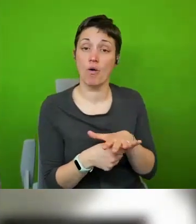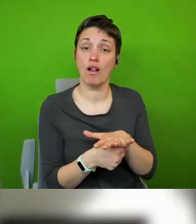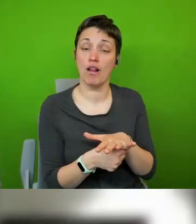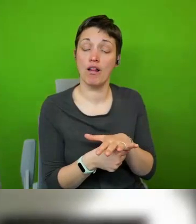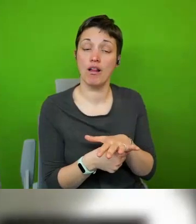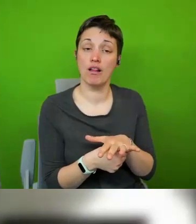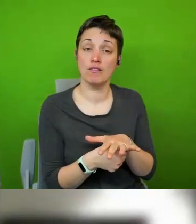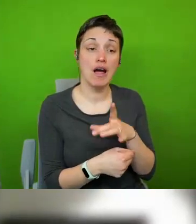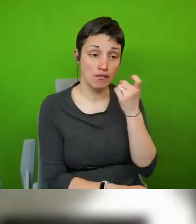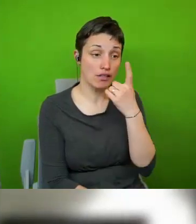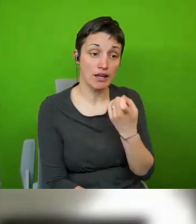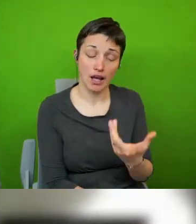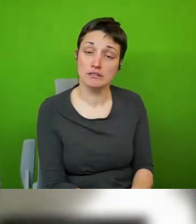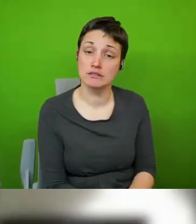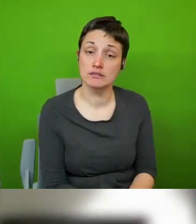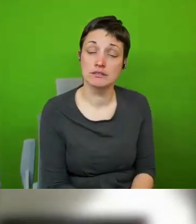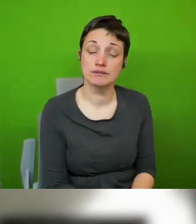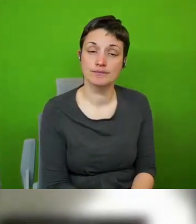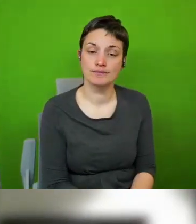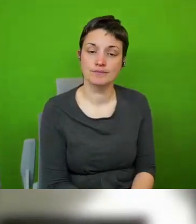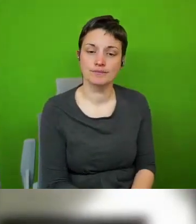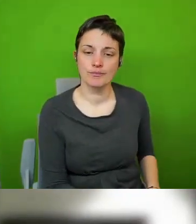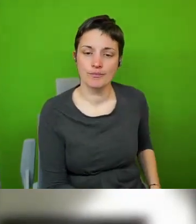and i think there are also quite some examples of that